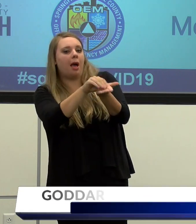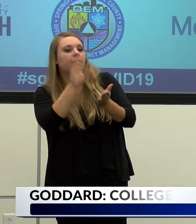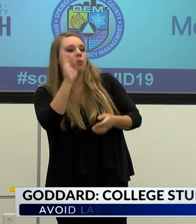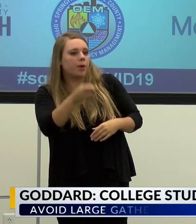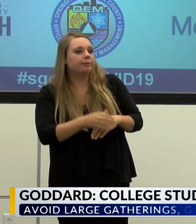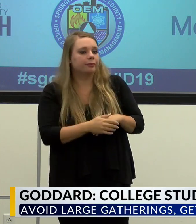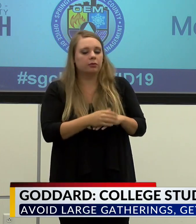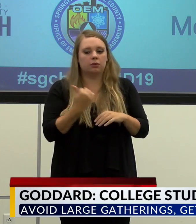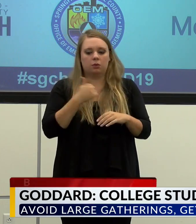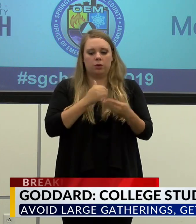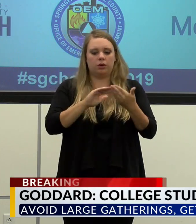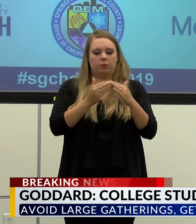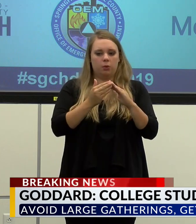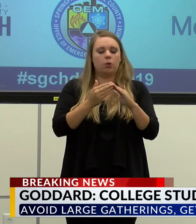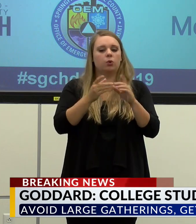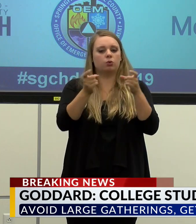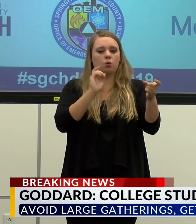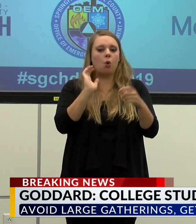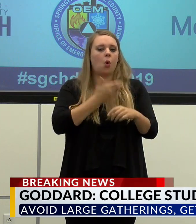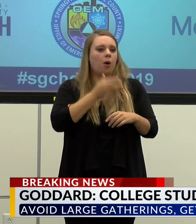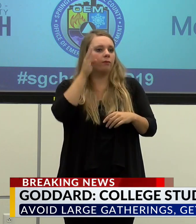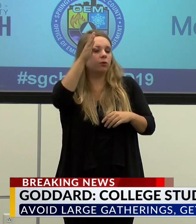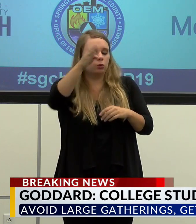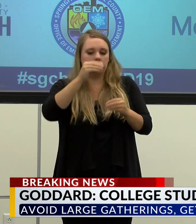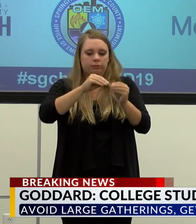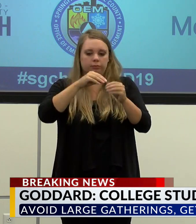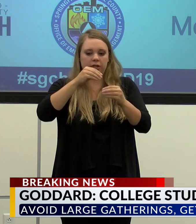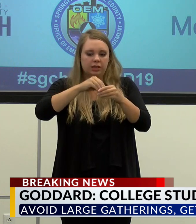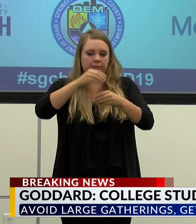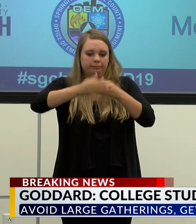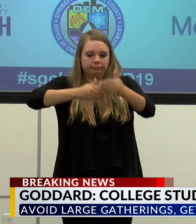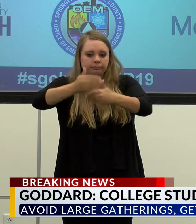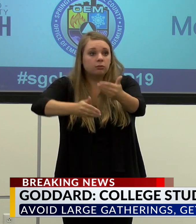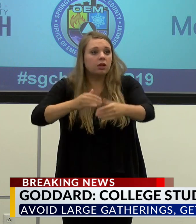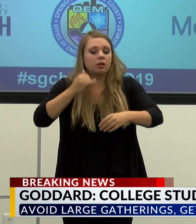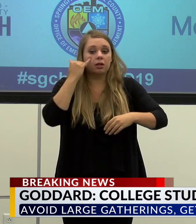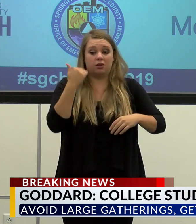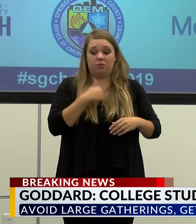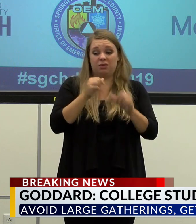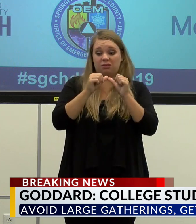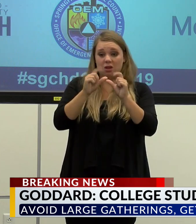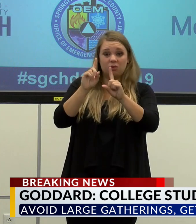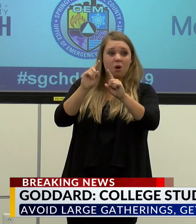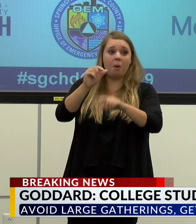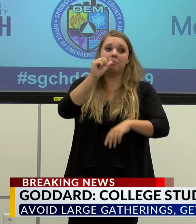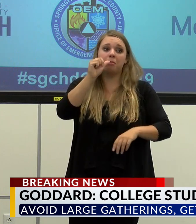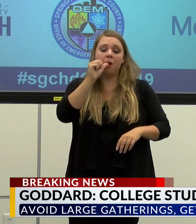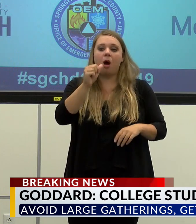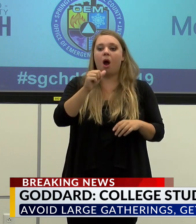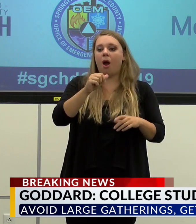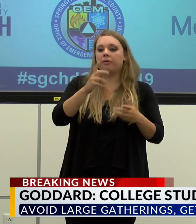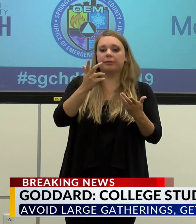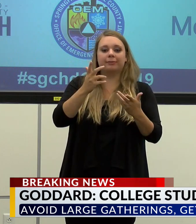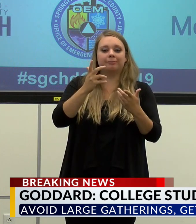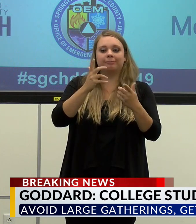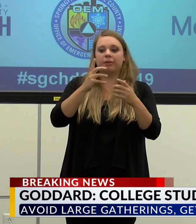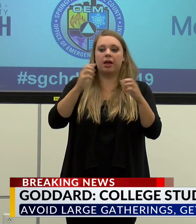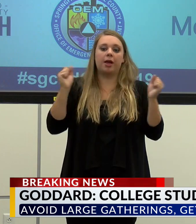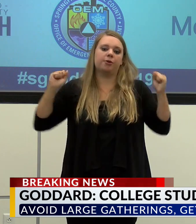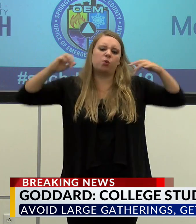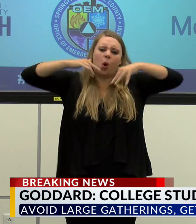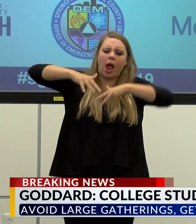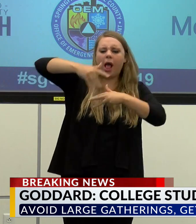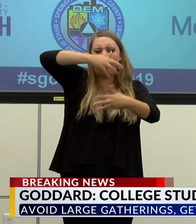as a community control our own destiny going forward. And if we keep going to bars and in other spaces and crowd